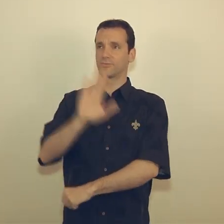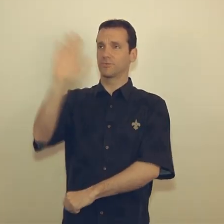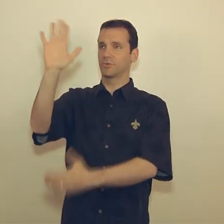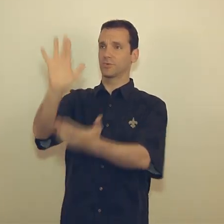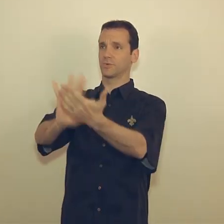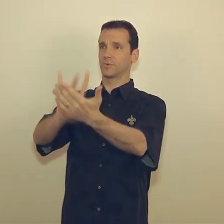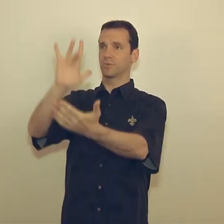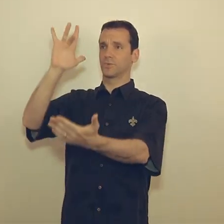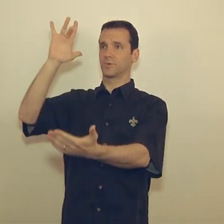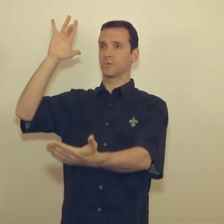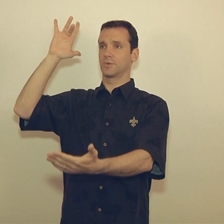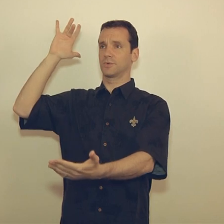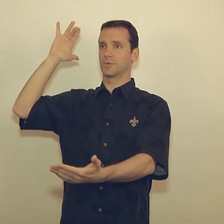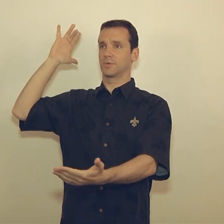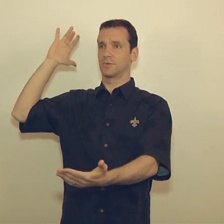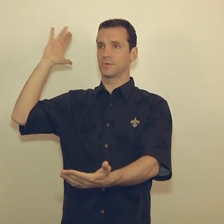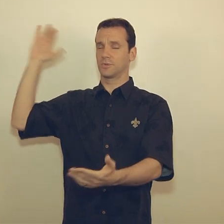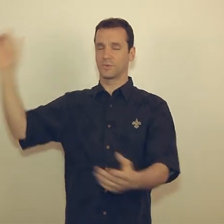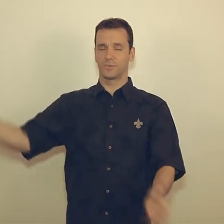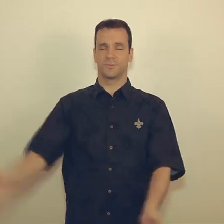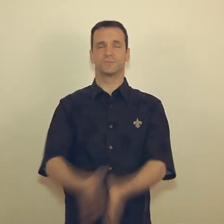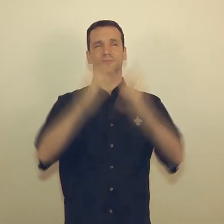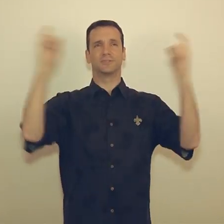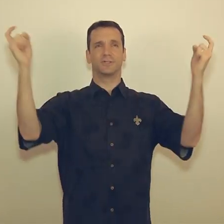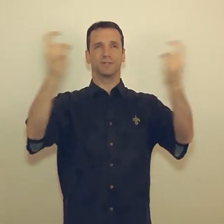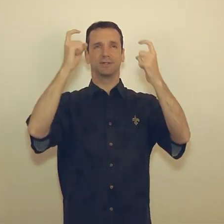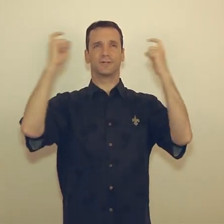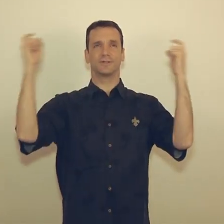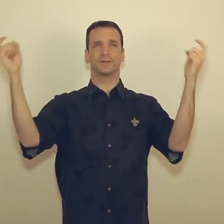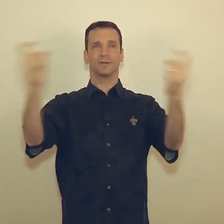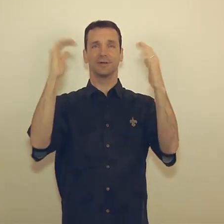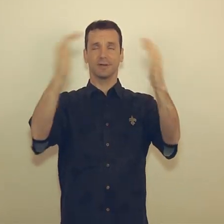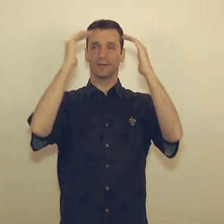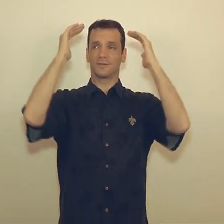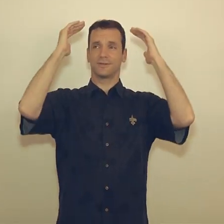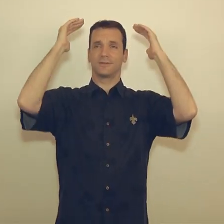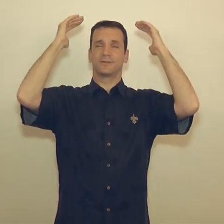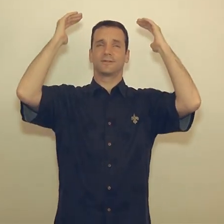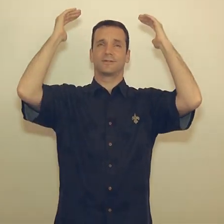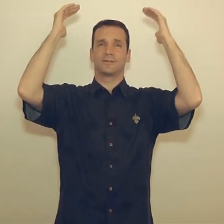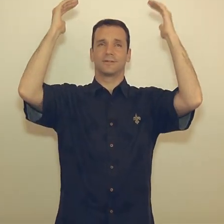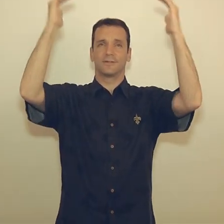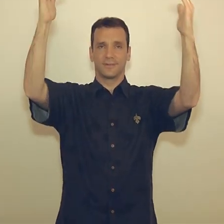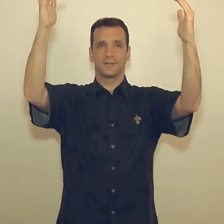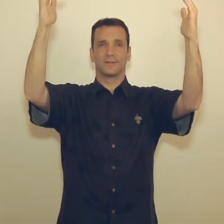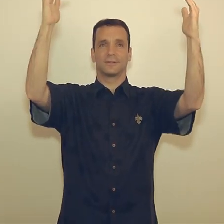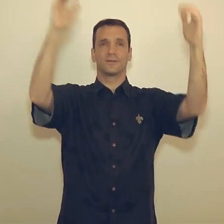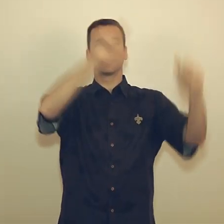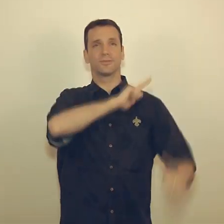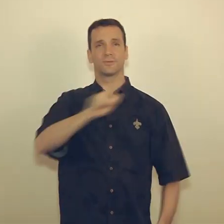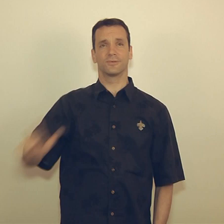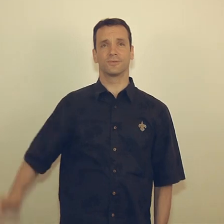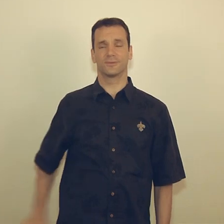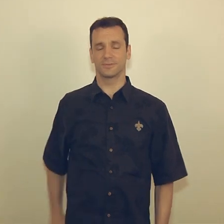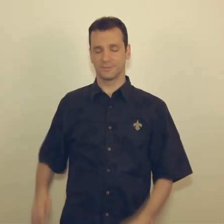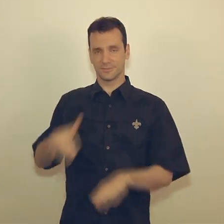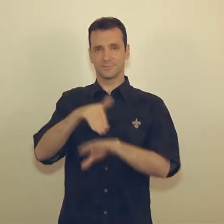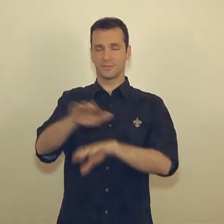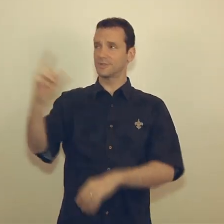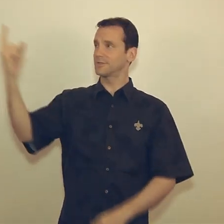glory. Hosanna in the highest. Blessed is he who comes in the name of the Lord.